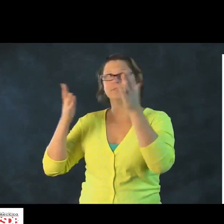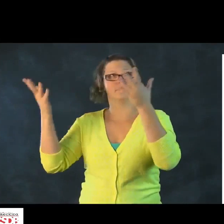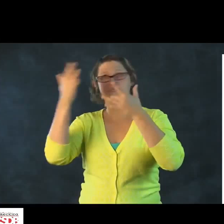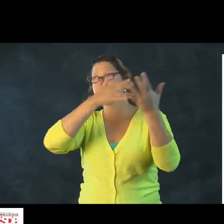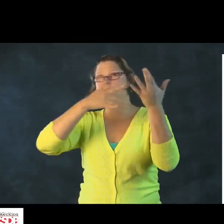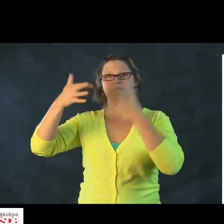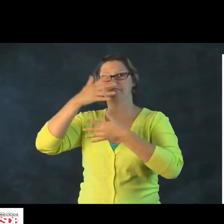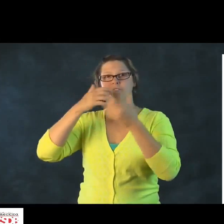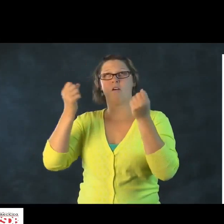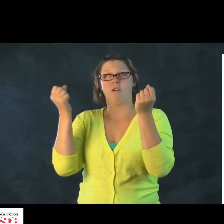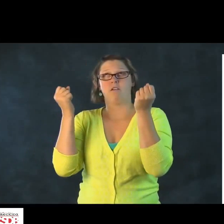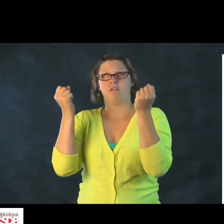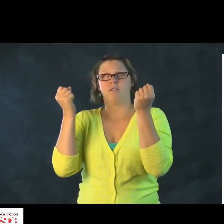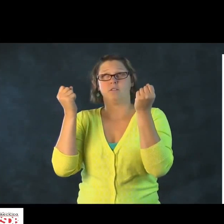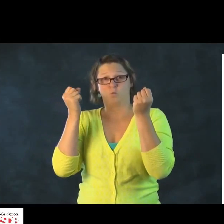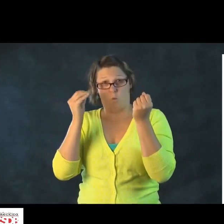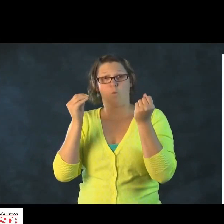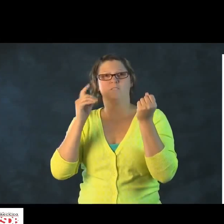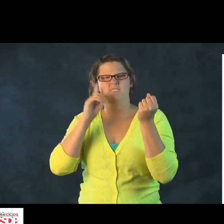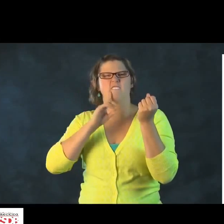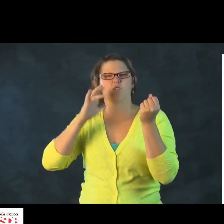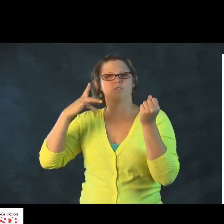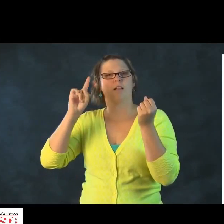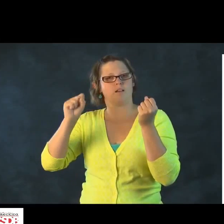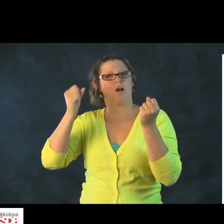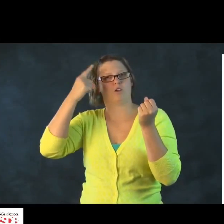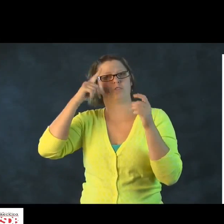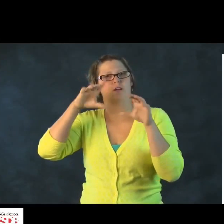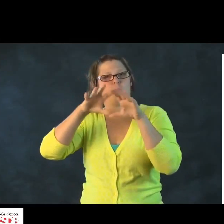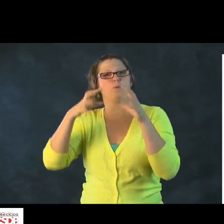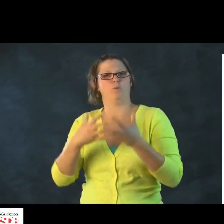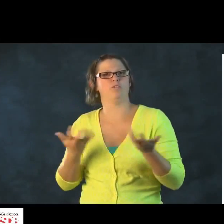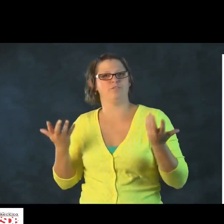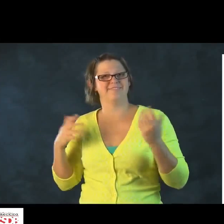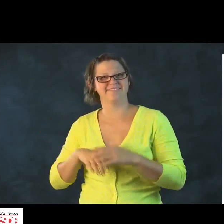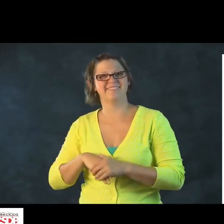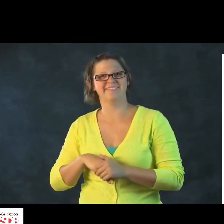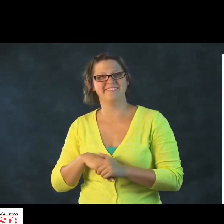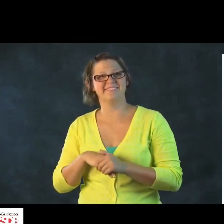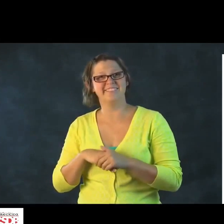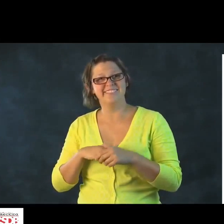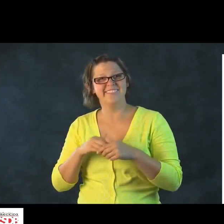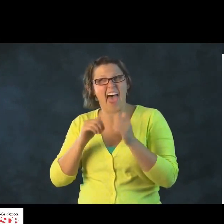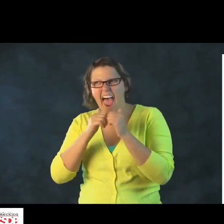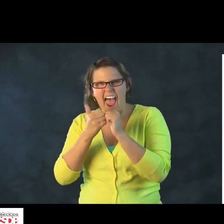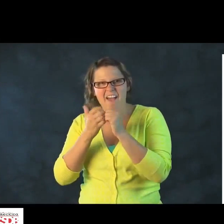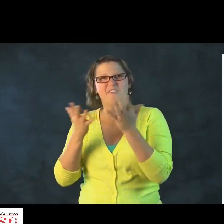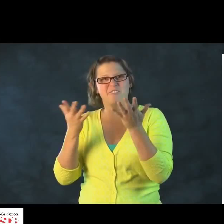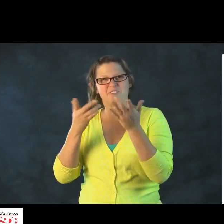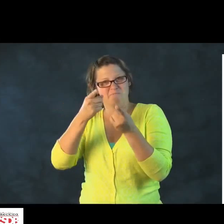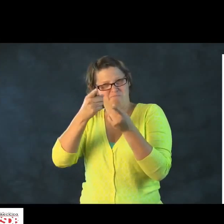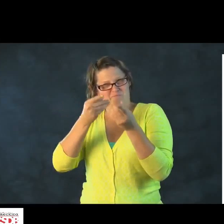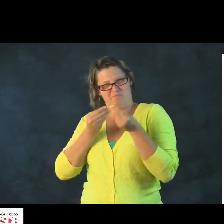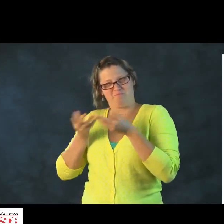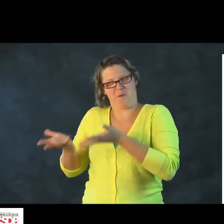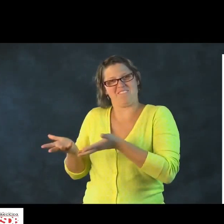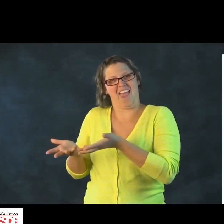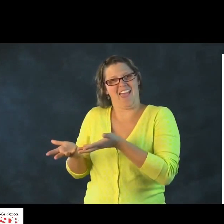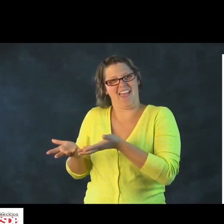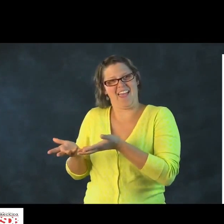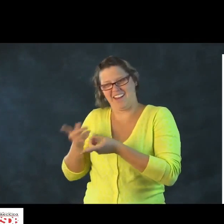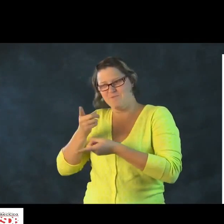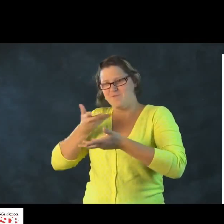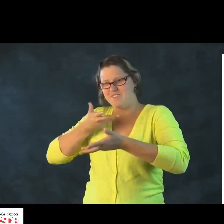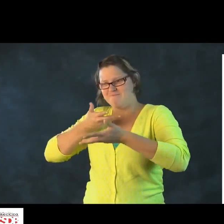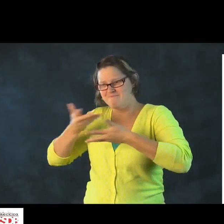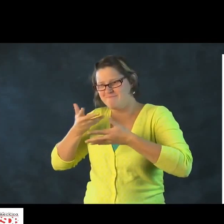through sign. They see others communicating, utilizing sign. And they see that in their world.